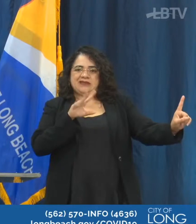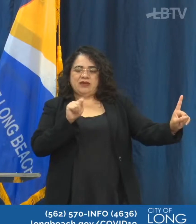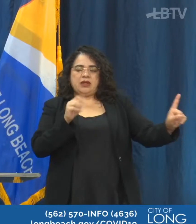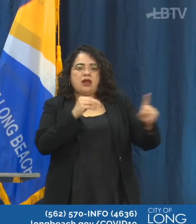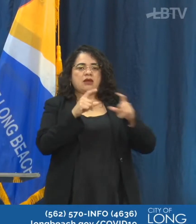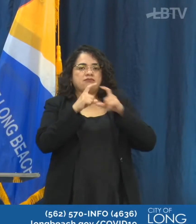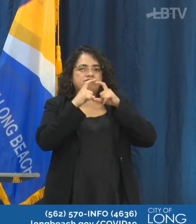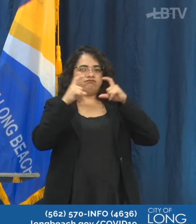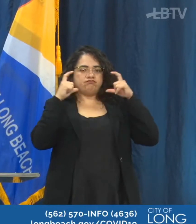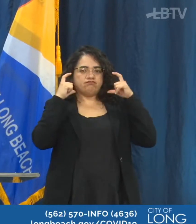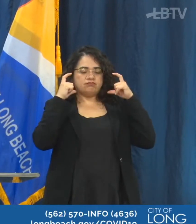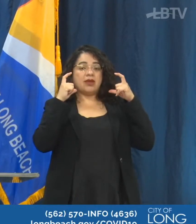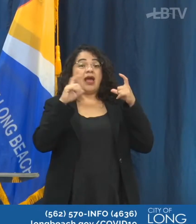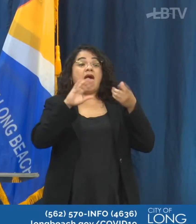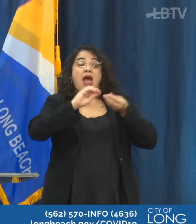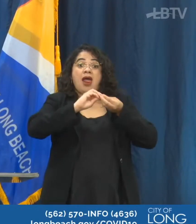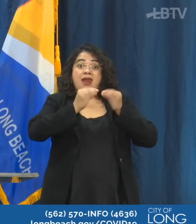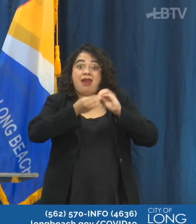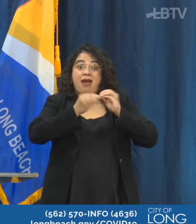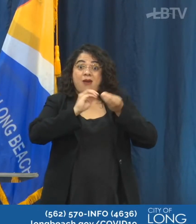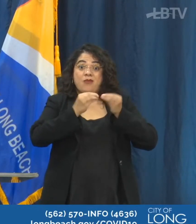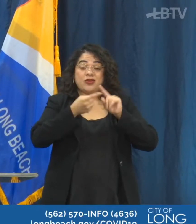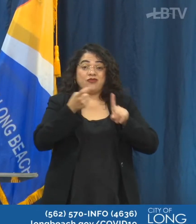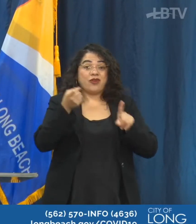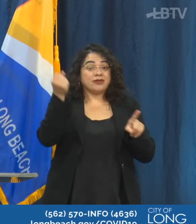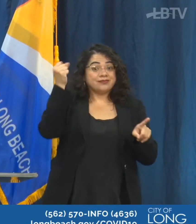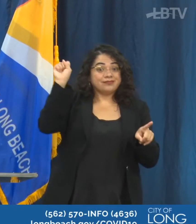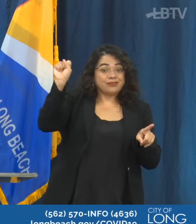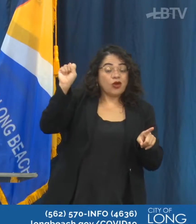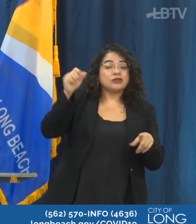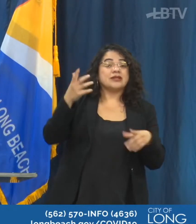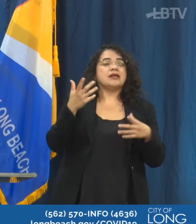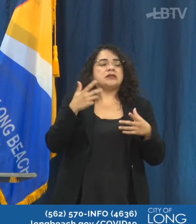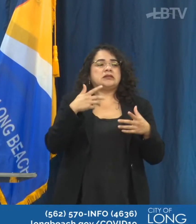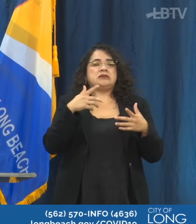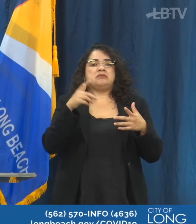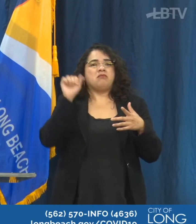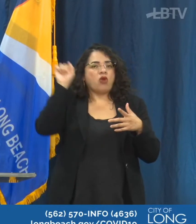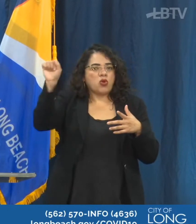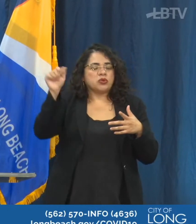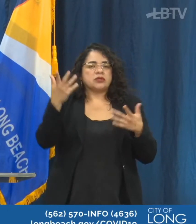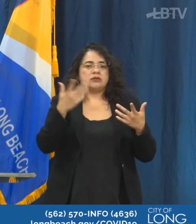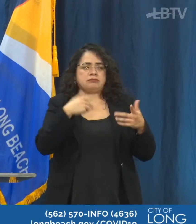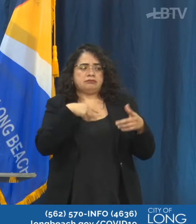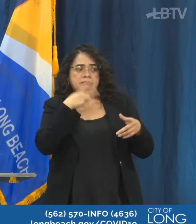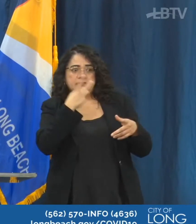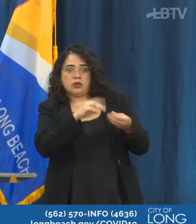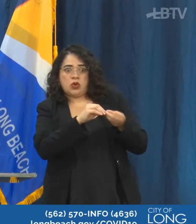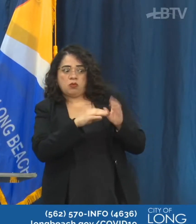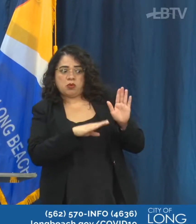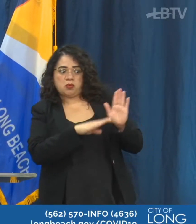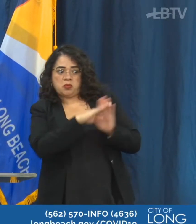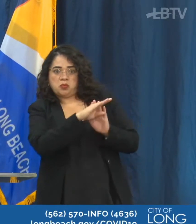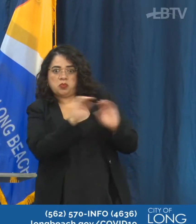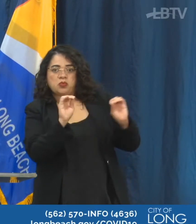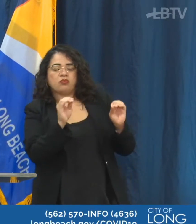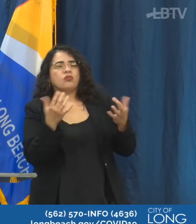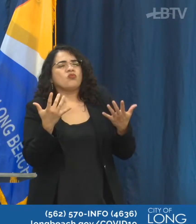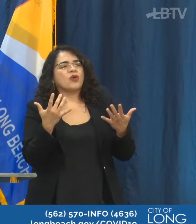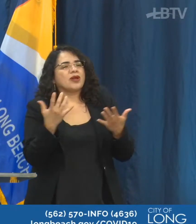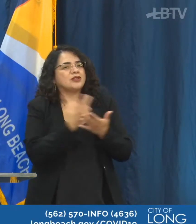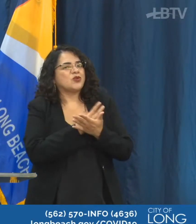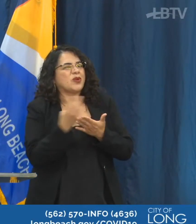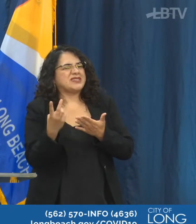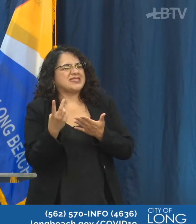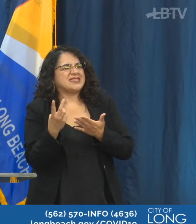tracking the information around the protests. We have not seen a spike. We've seen a little bit of an increase. But we've got another about two weeks before